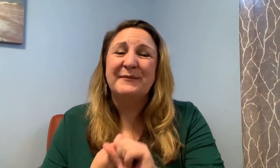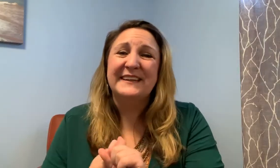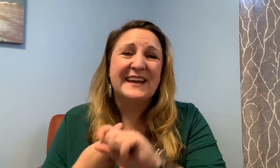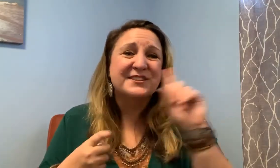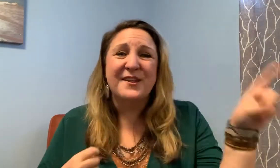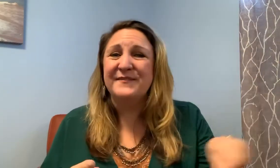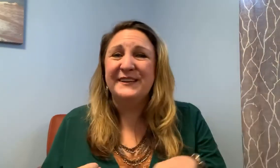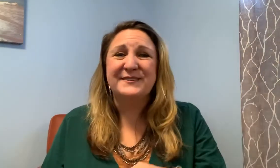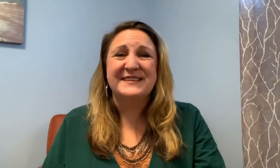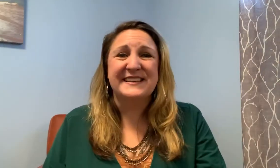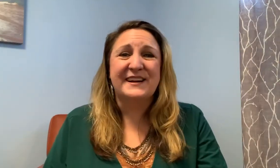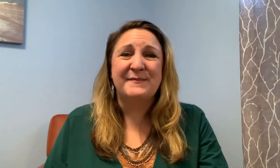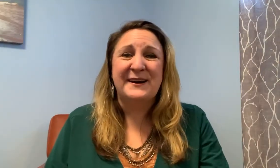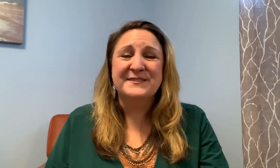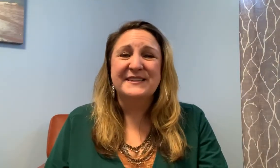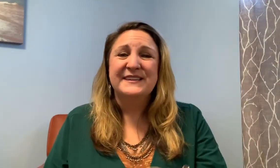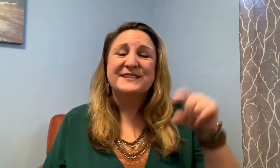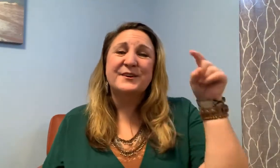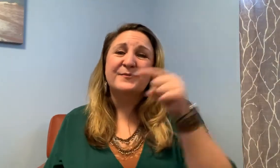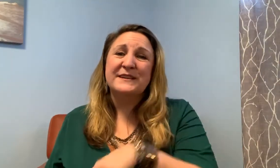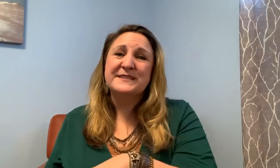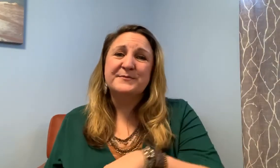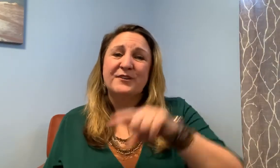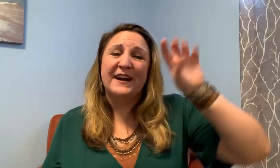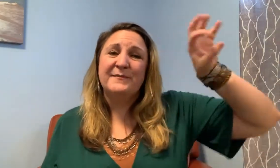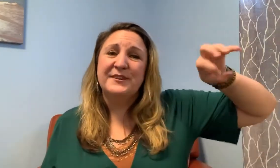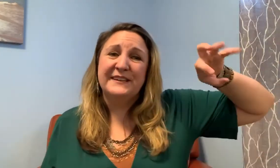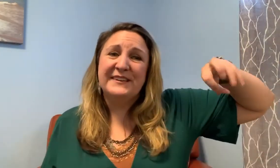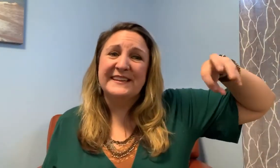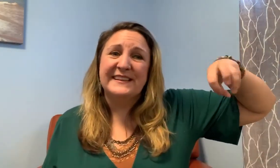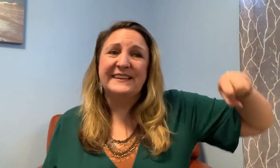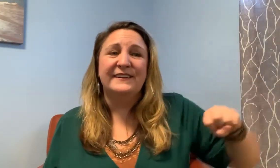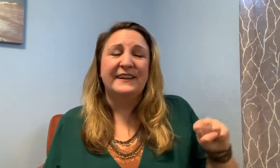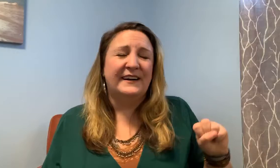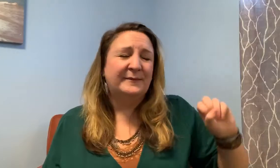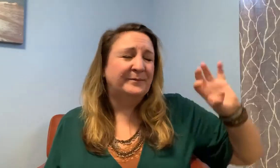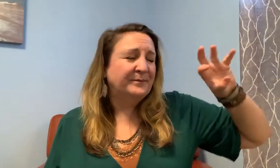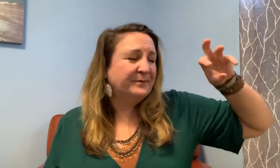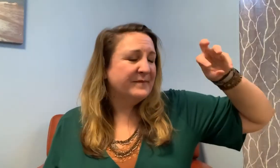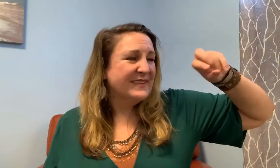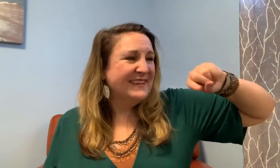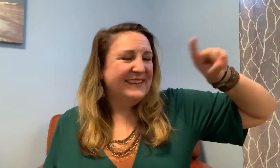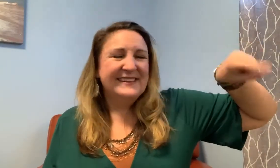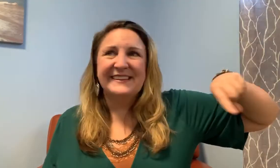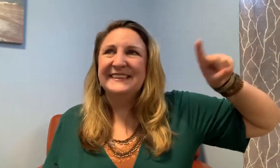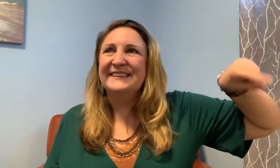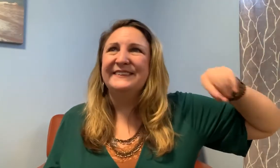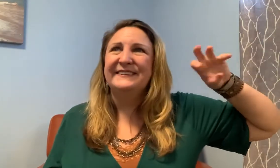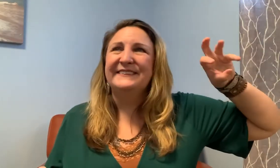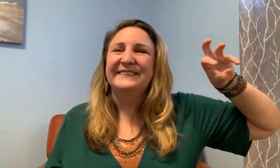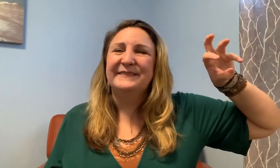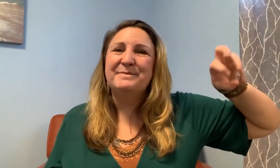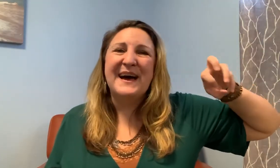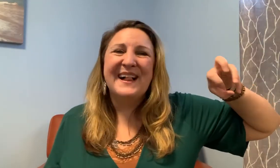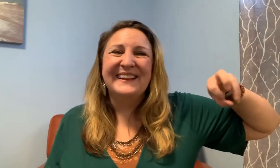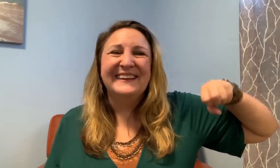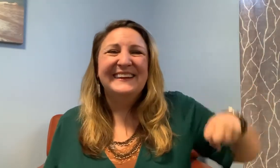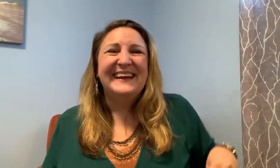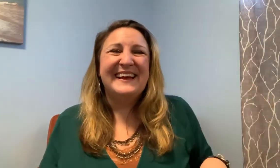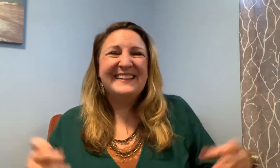to catch all the videos as they come out so press subscribe you can even hit the little the little bell and then